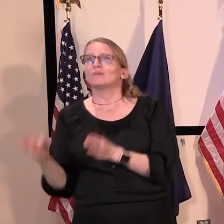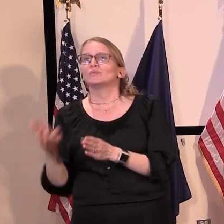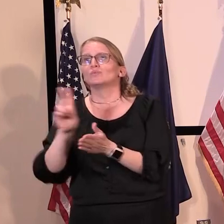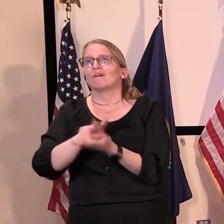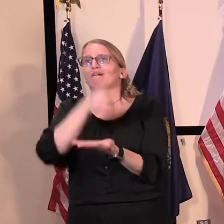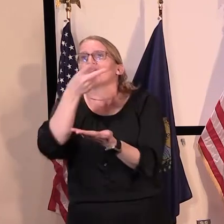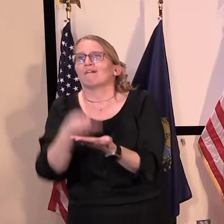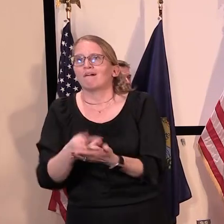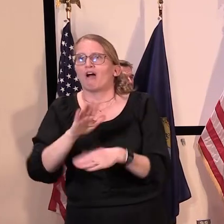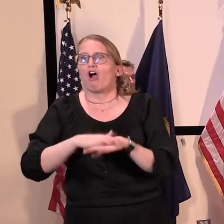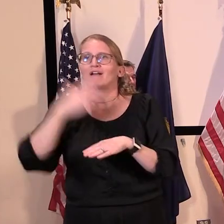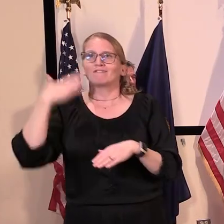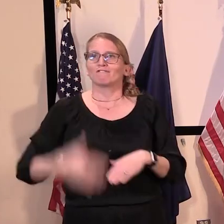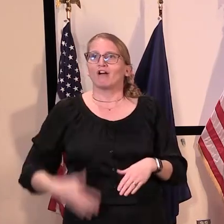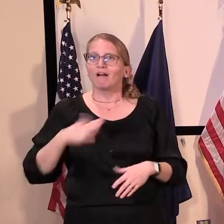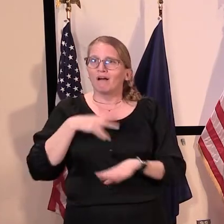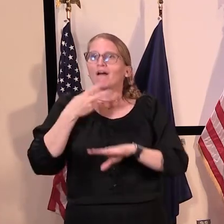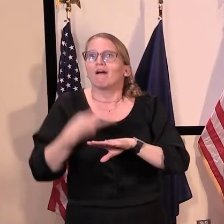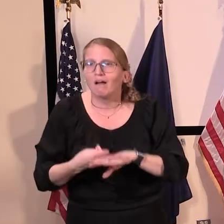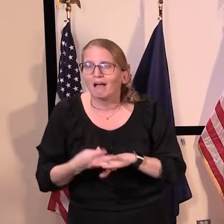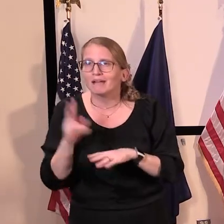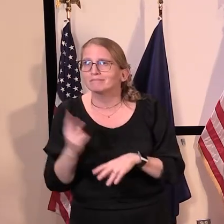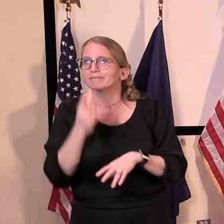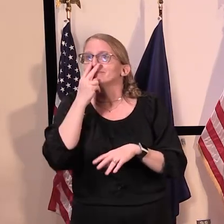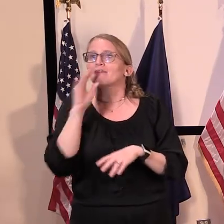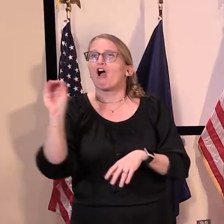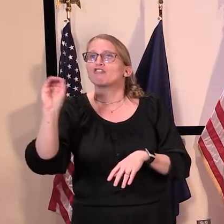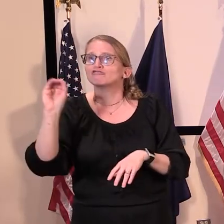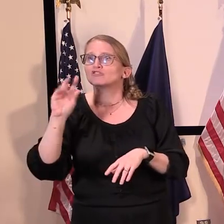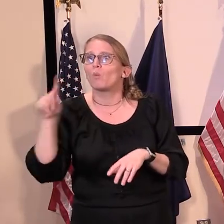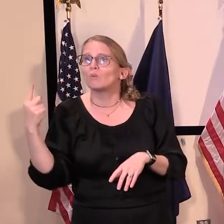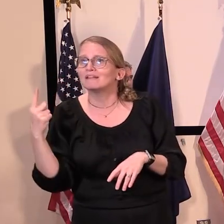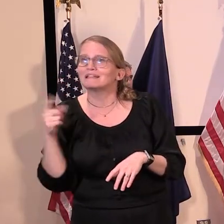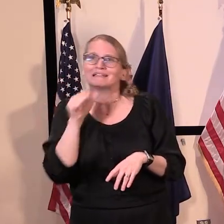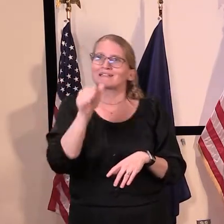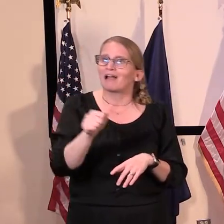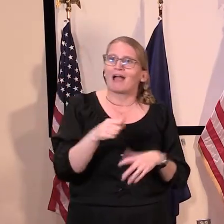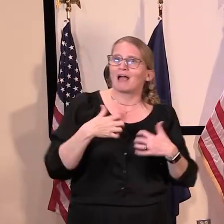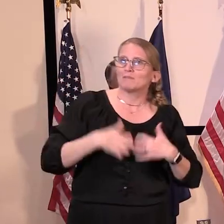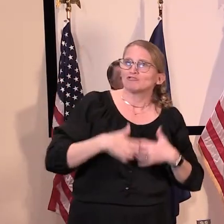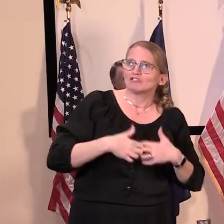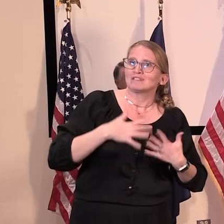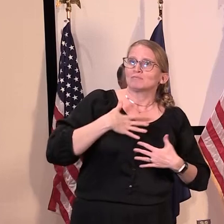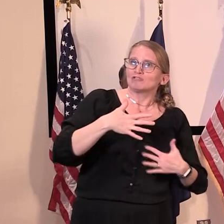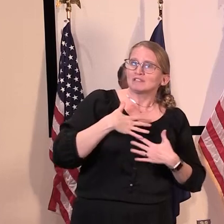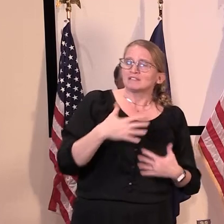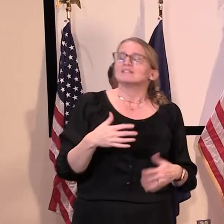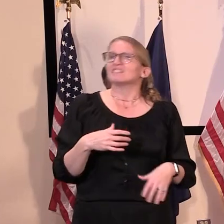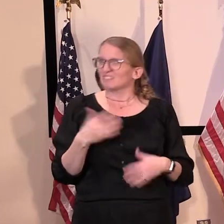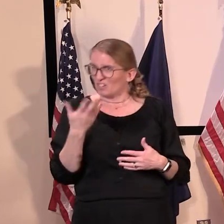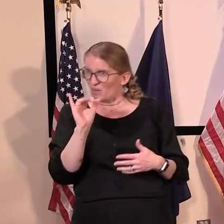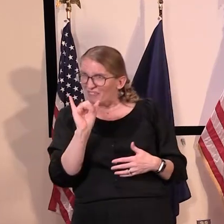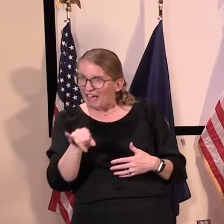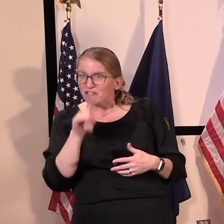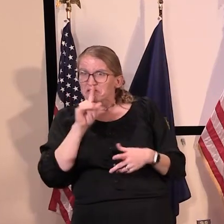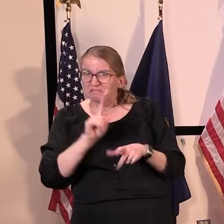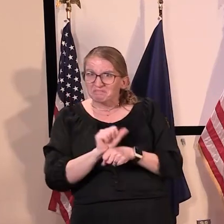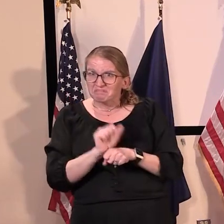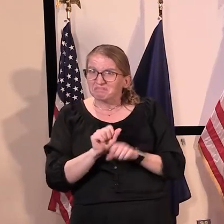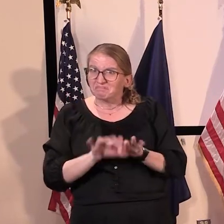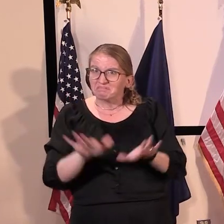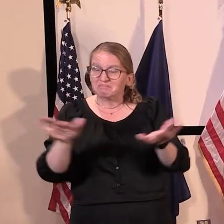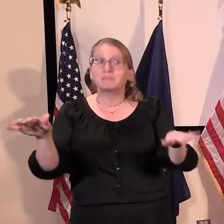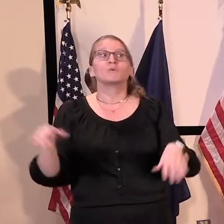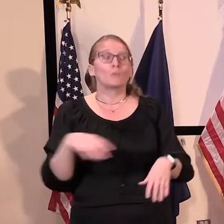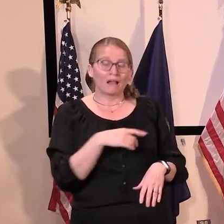positioning and let's go back before the COVID epidemic. Uh, that's actually